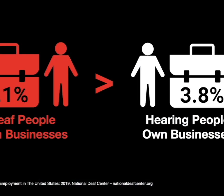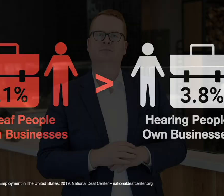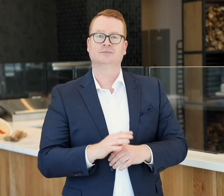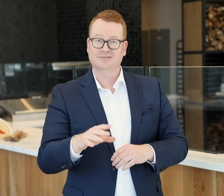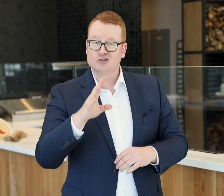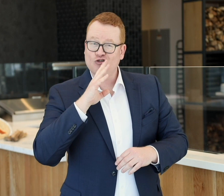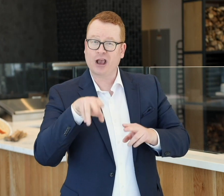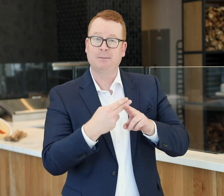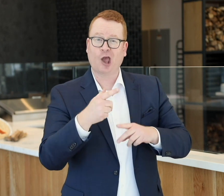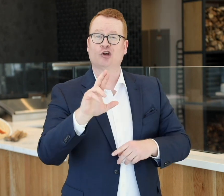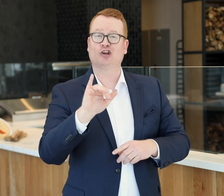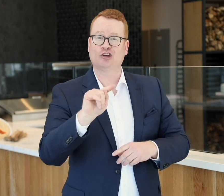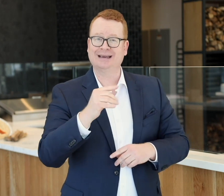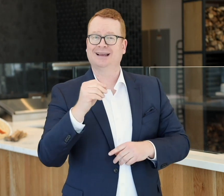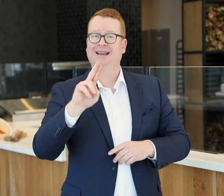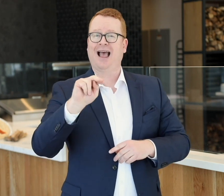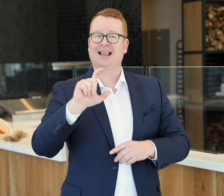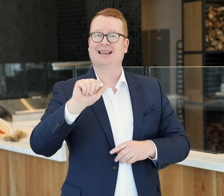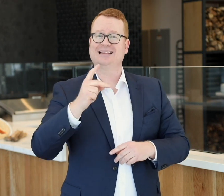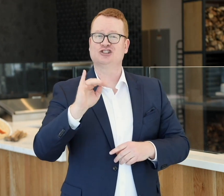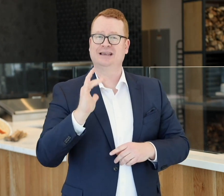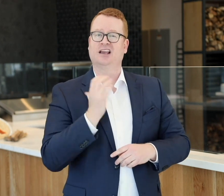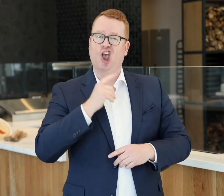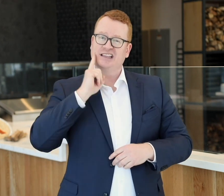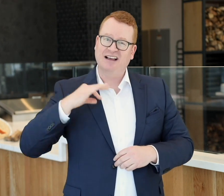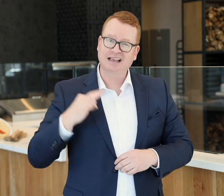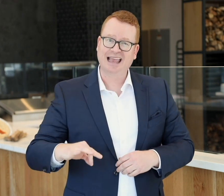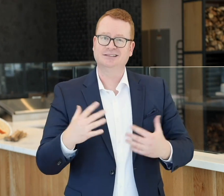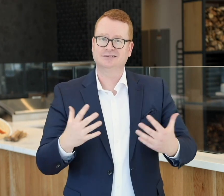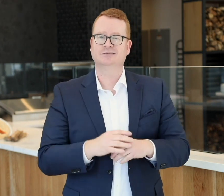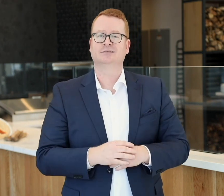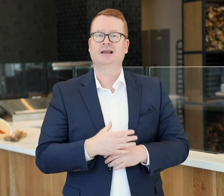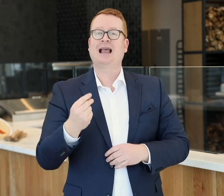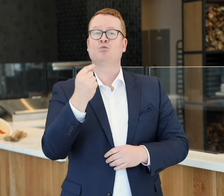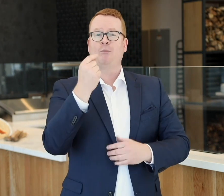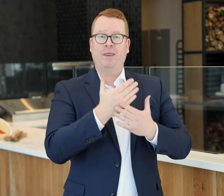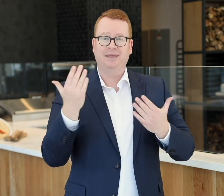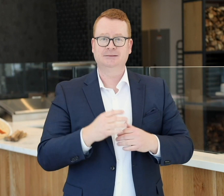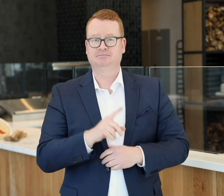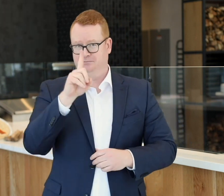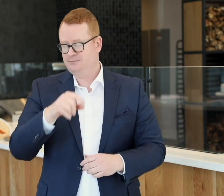Talk about grit and unleashing our deaf game. Oh, and one more thing.